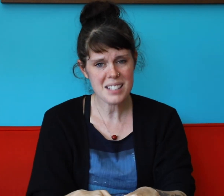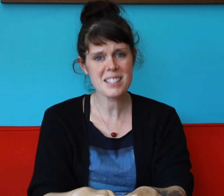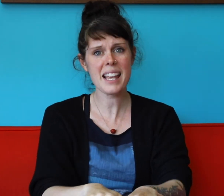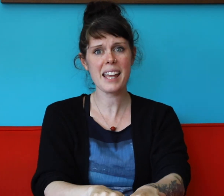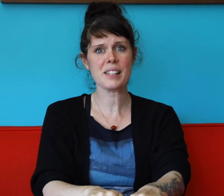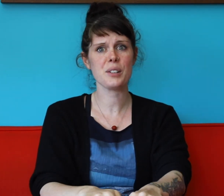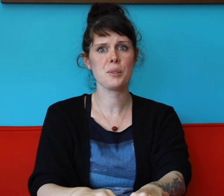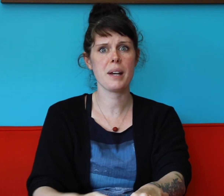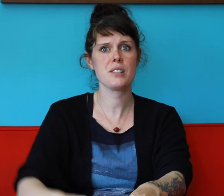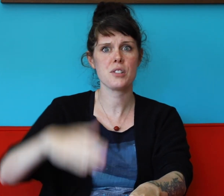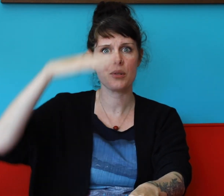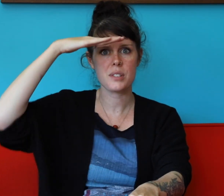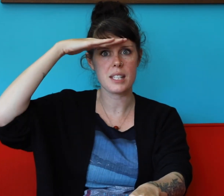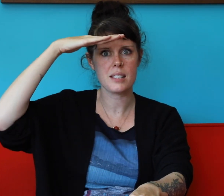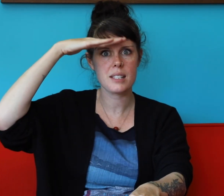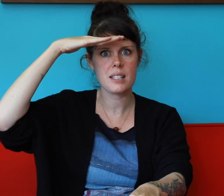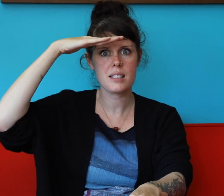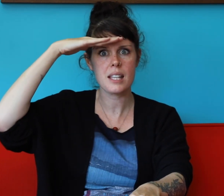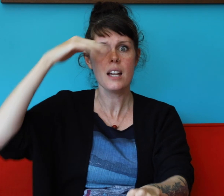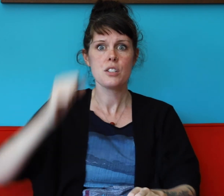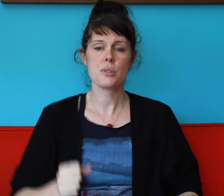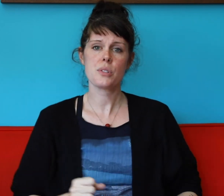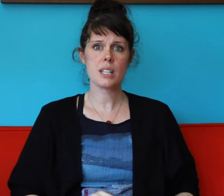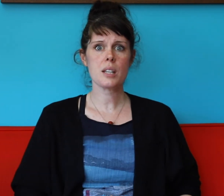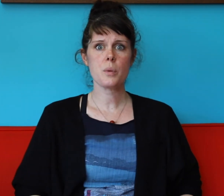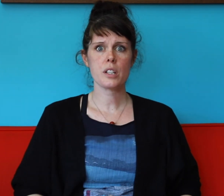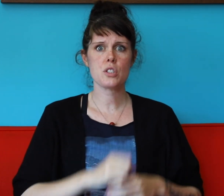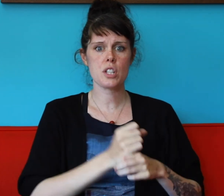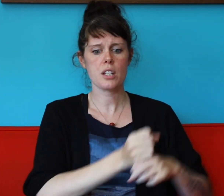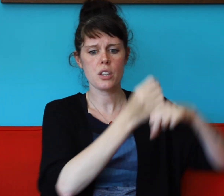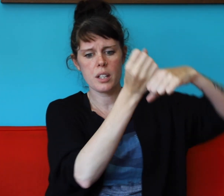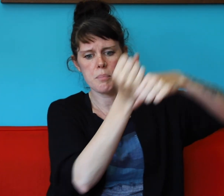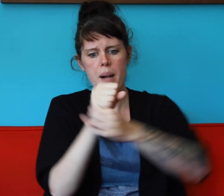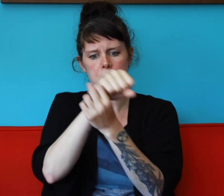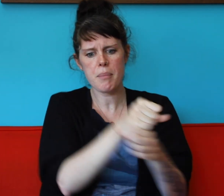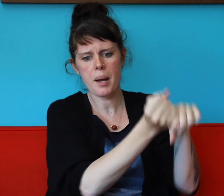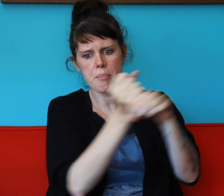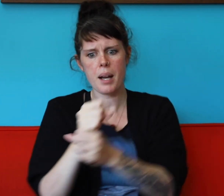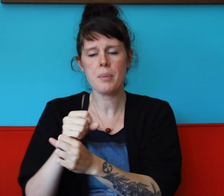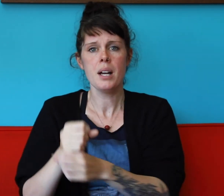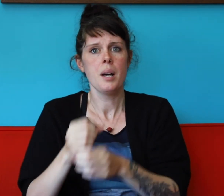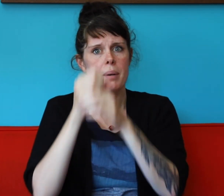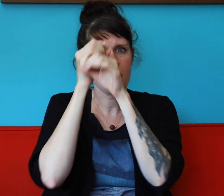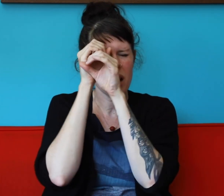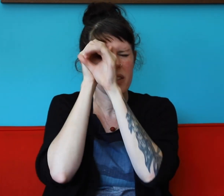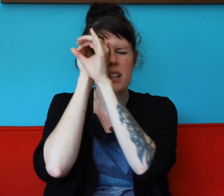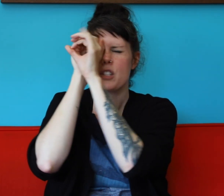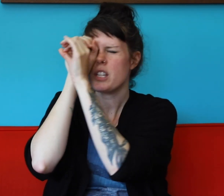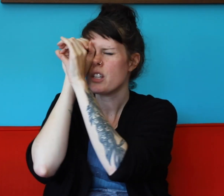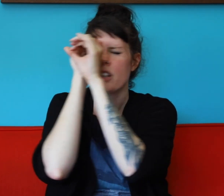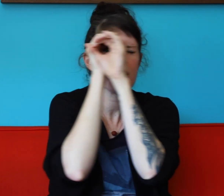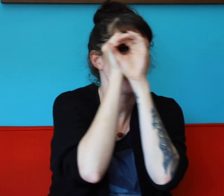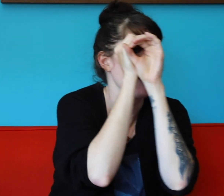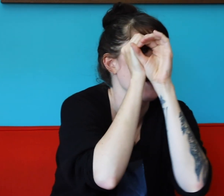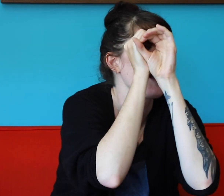sailor went to see see see to see what she could mop mop mop but all that she could find